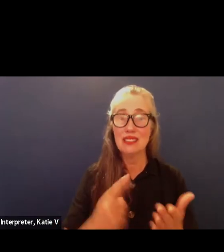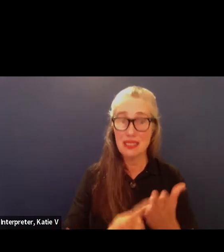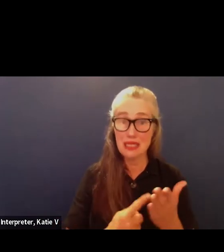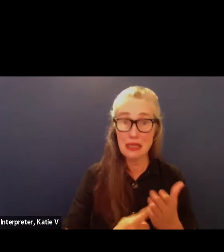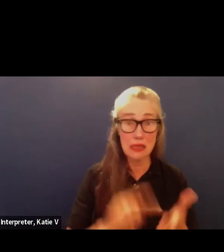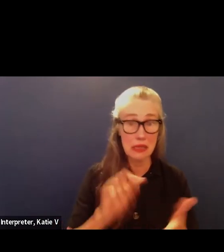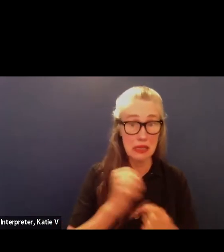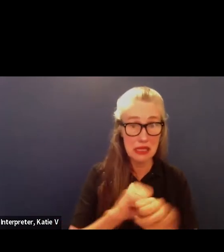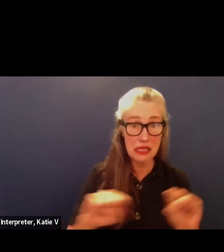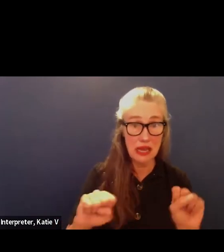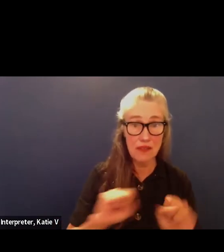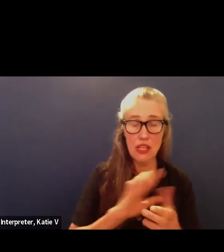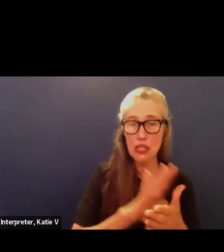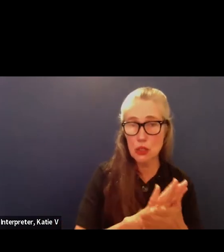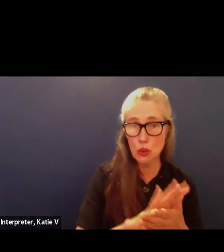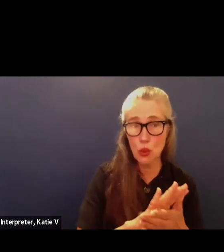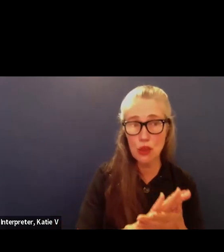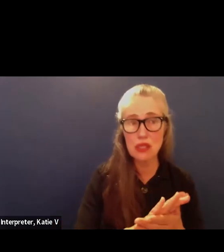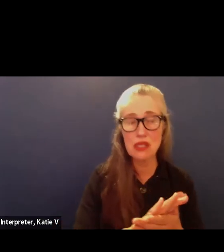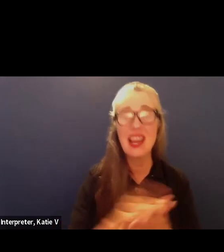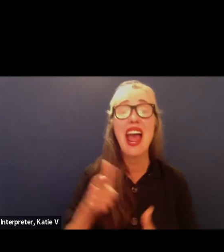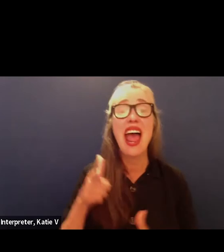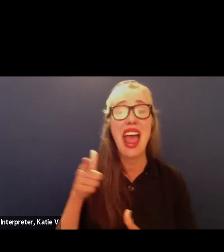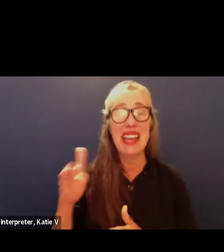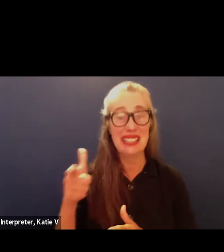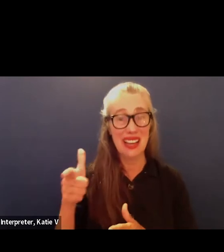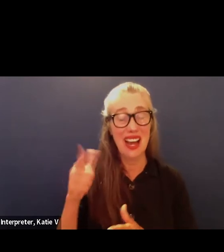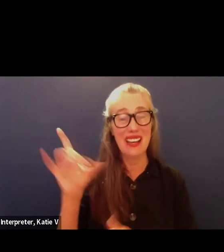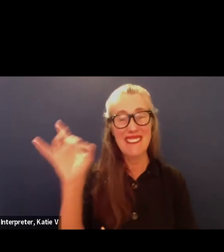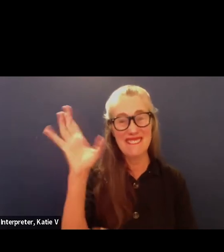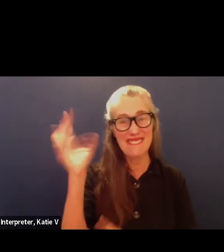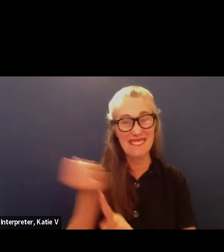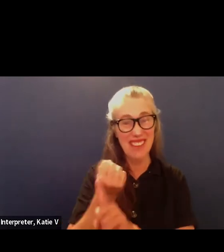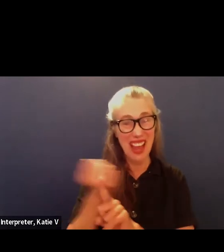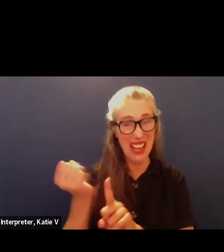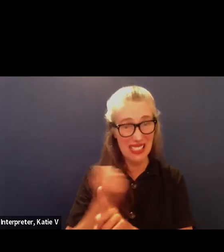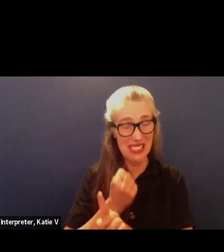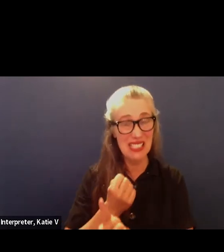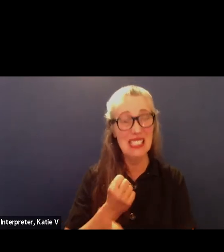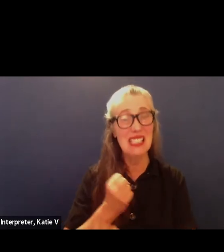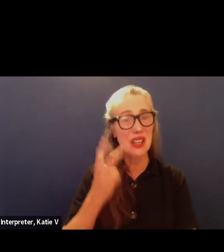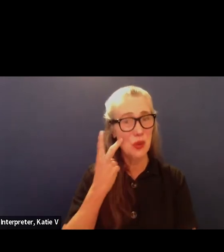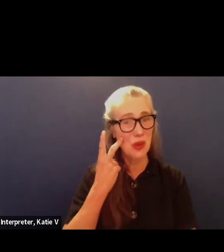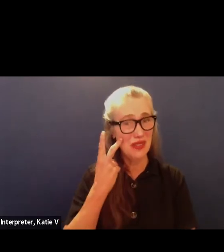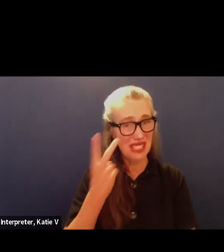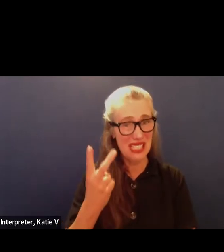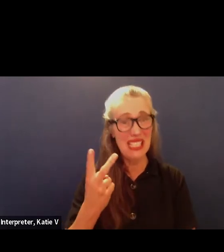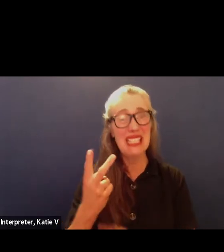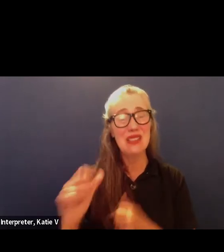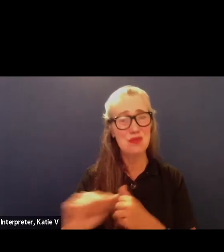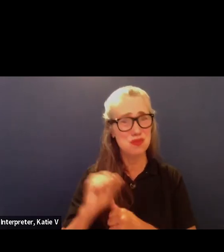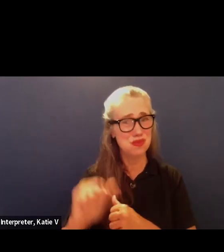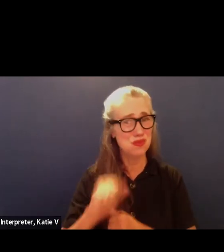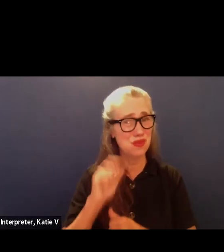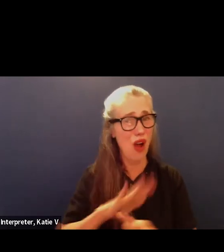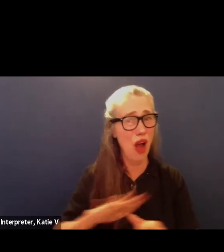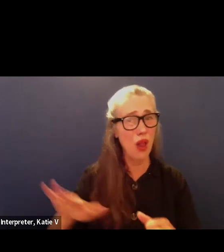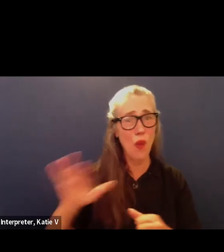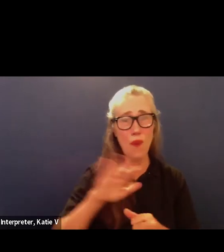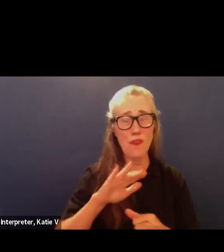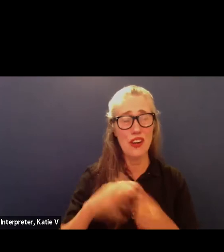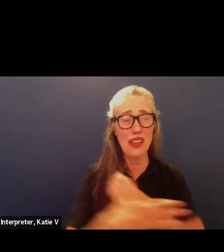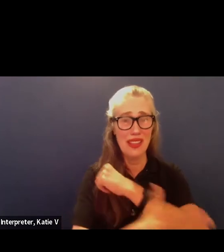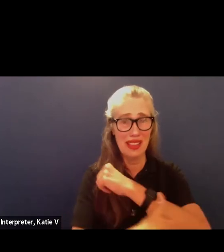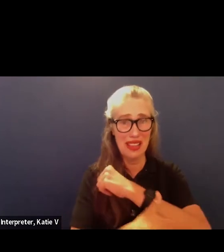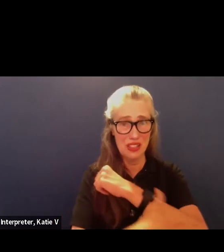in the schools and certainly gun violence which we are seeing you know throughout the country in the news and such